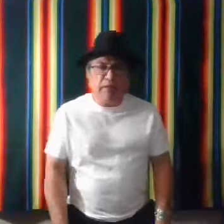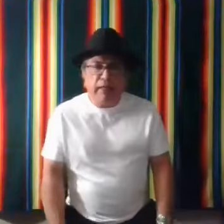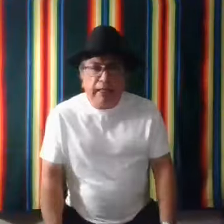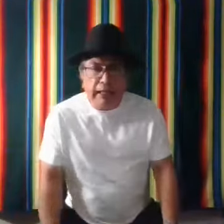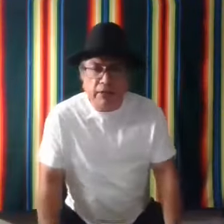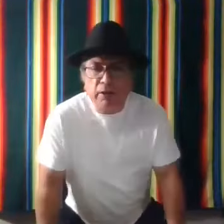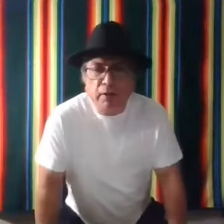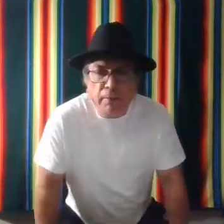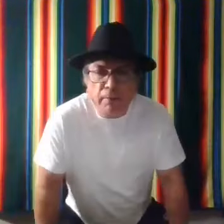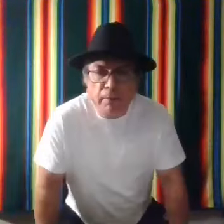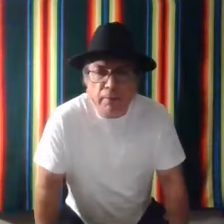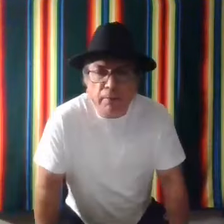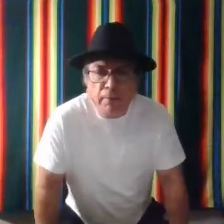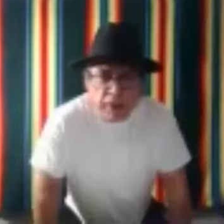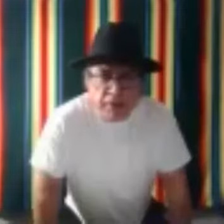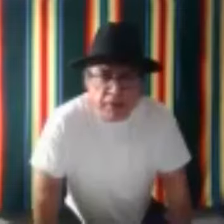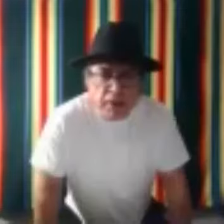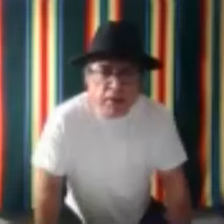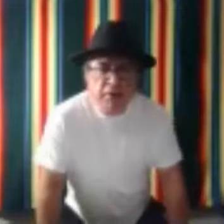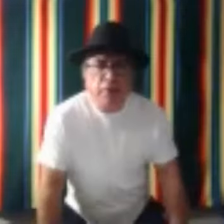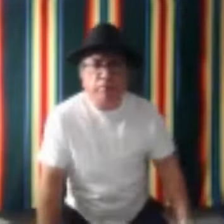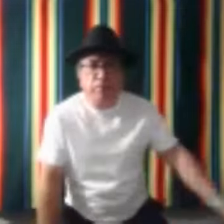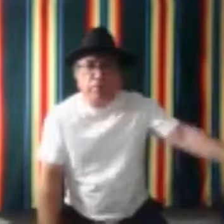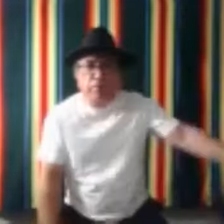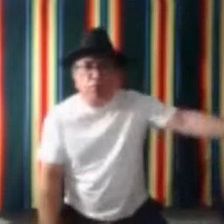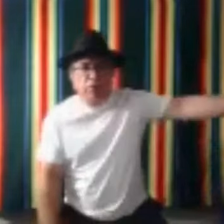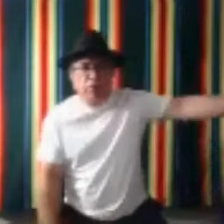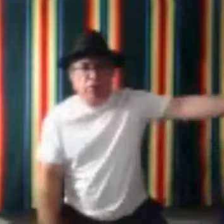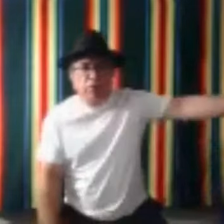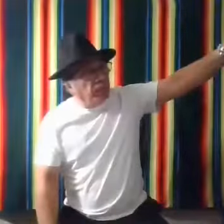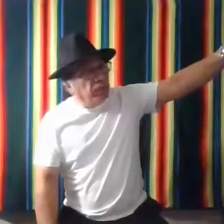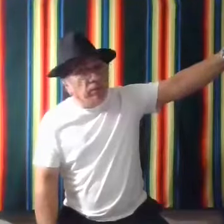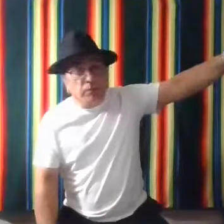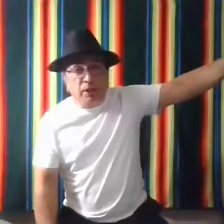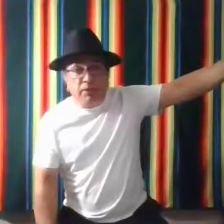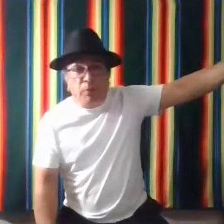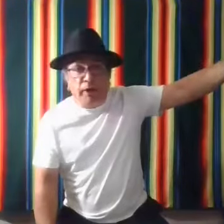East. When that sun comes up and that morning star signs, right?